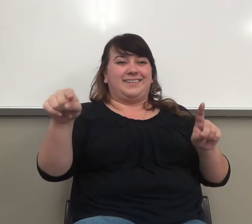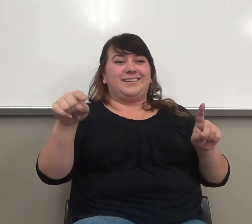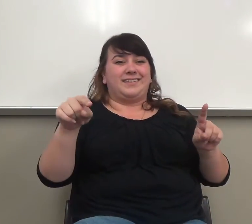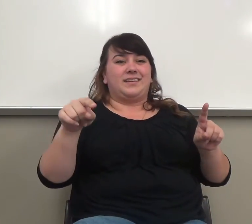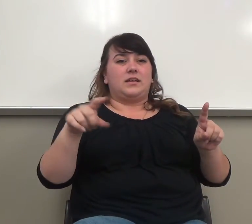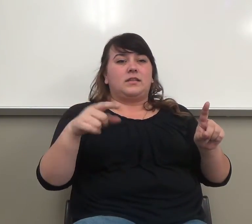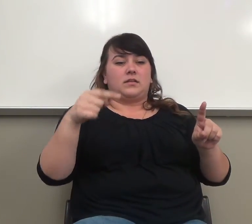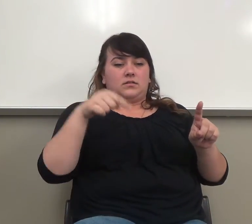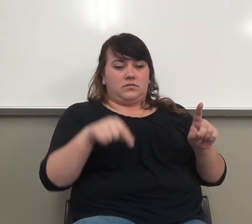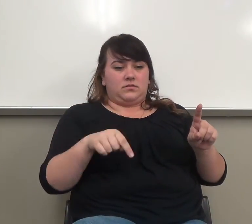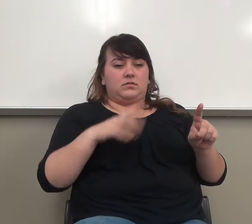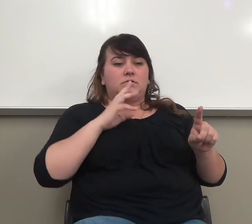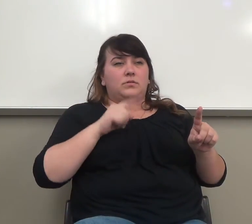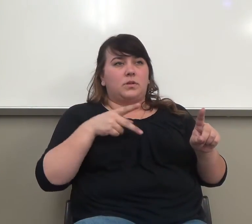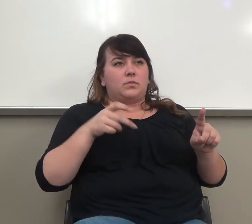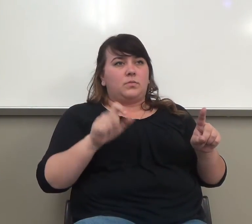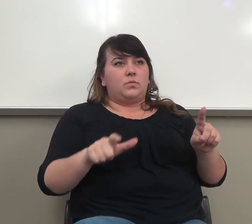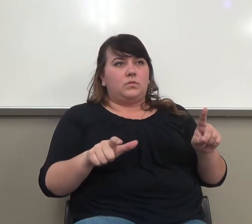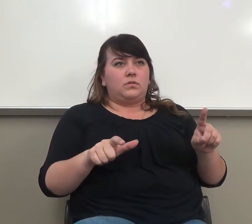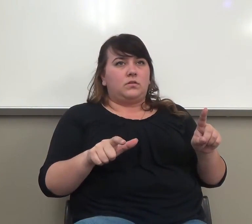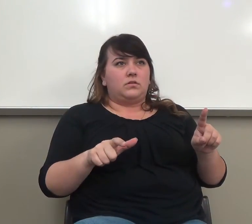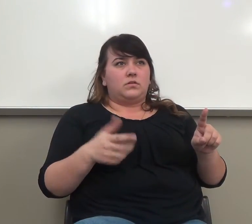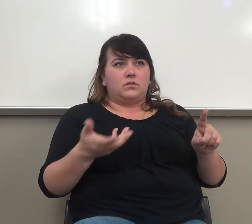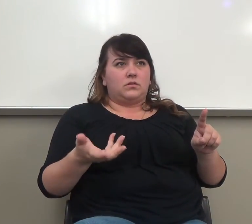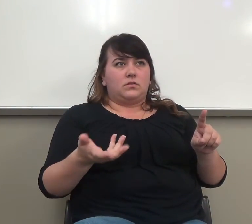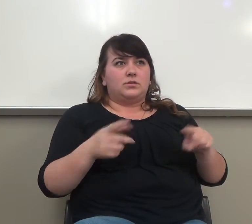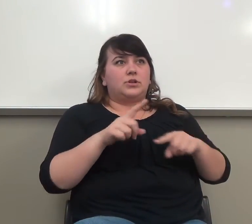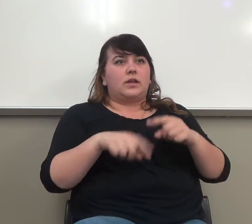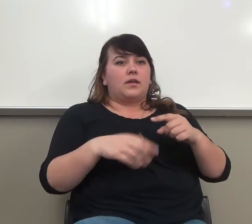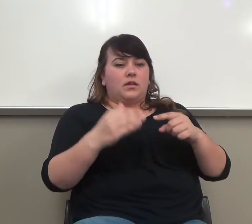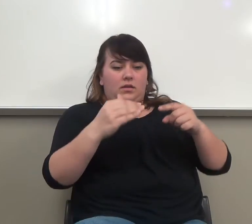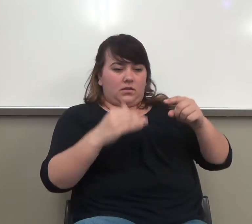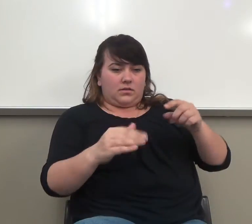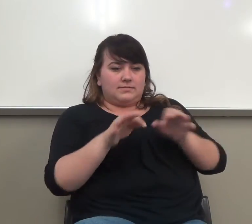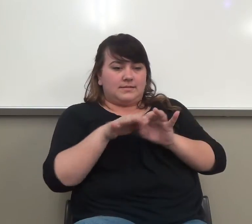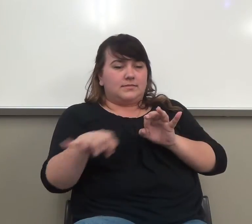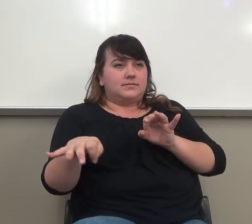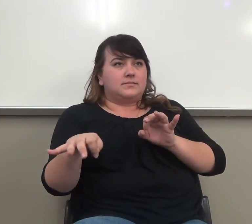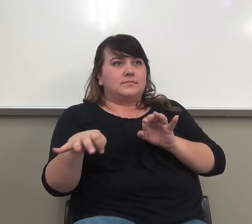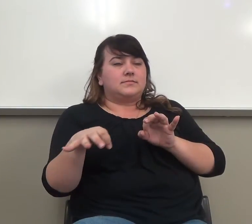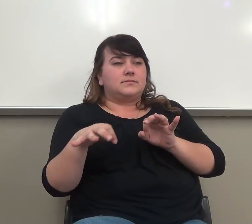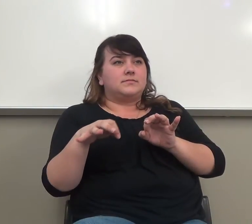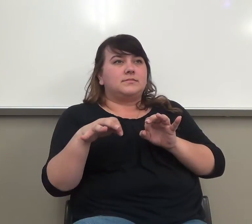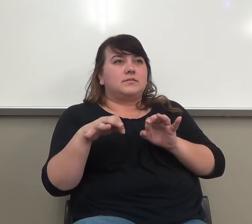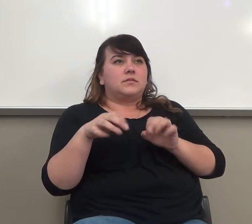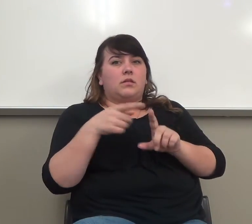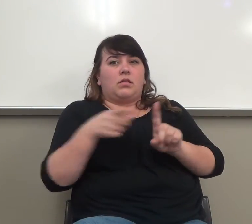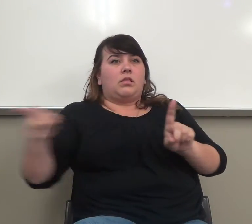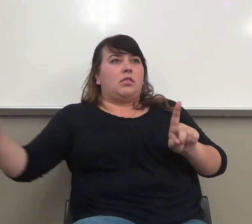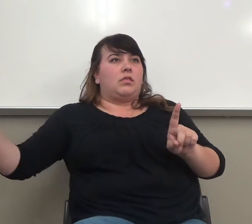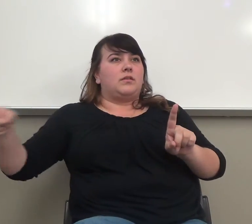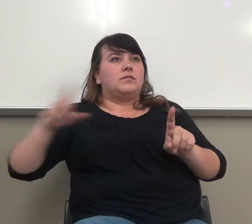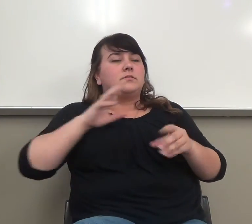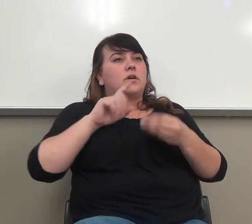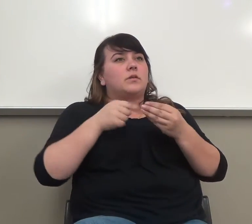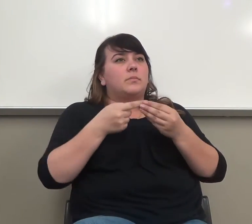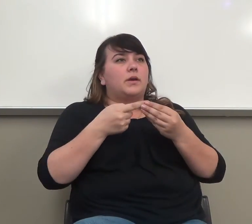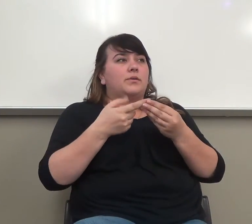goes on. She can't then suddenly start to describe the